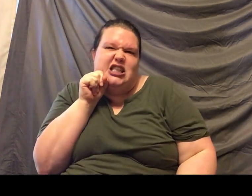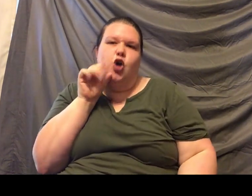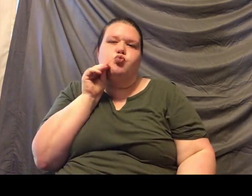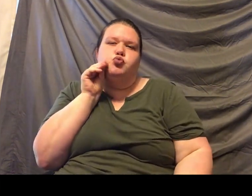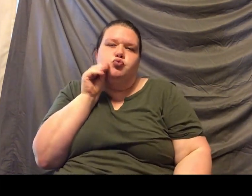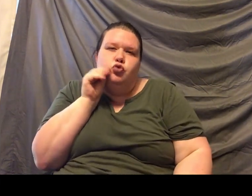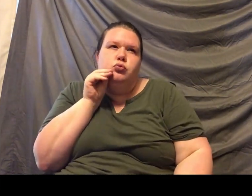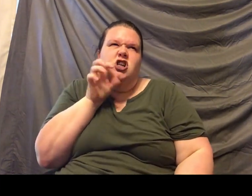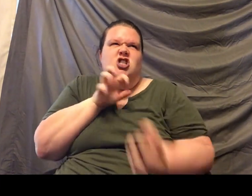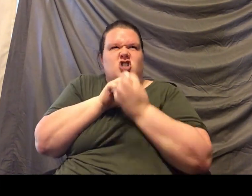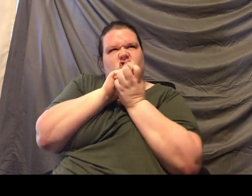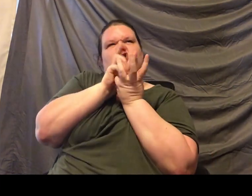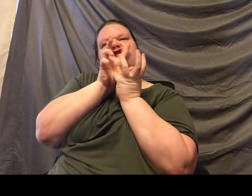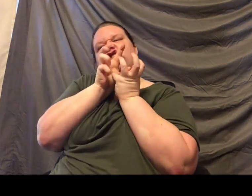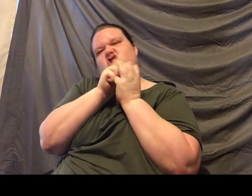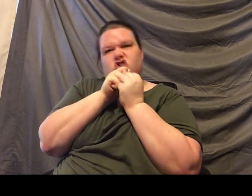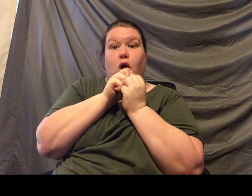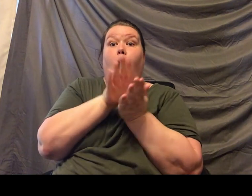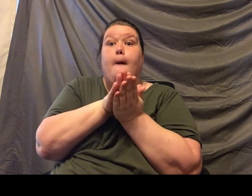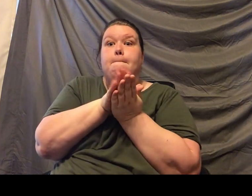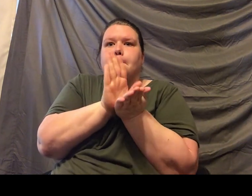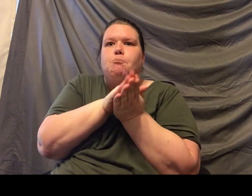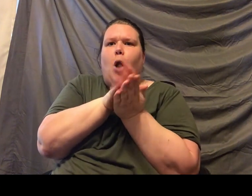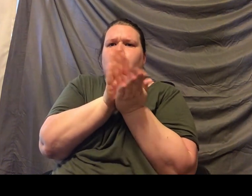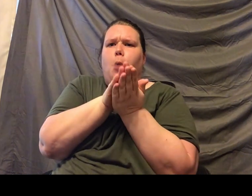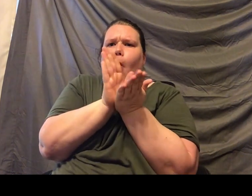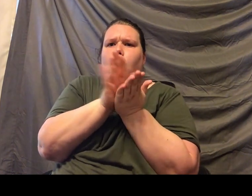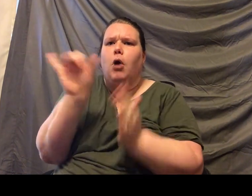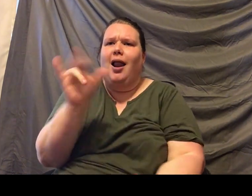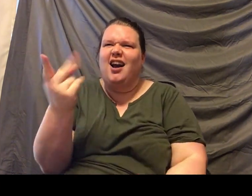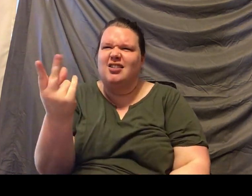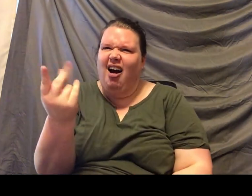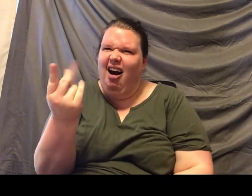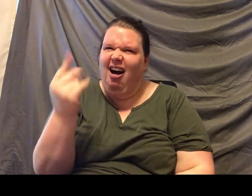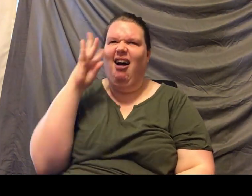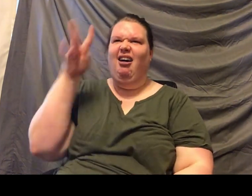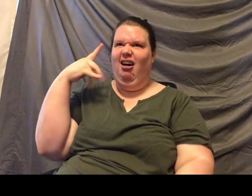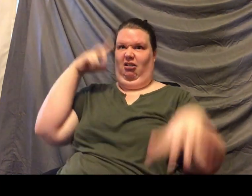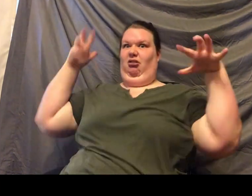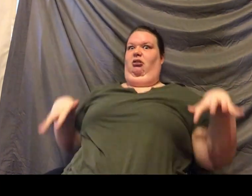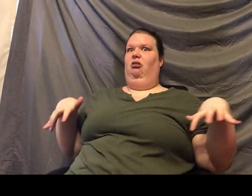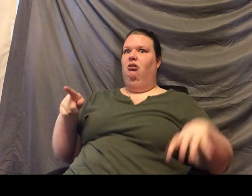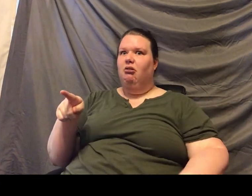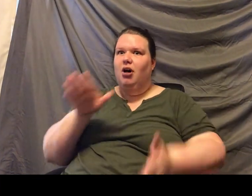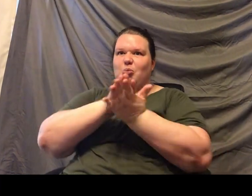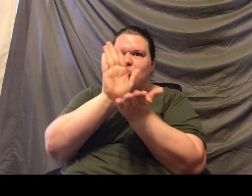other. They do a lot of growling. But they also bark. And to me, that was crazy to actually hear them bark. The other thing that I've heard is that in the